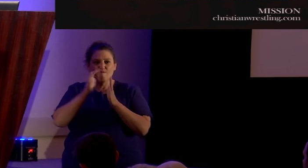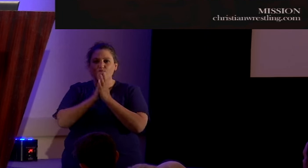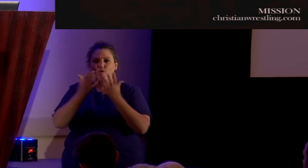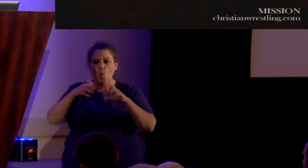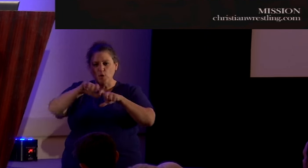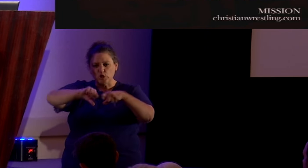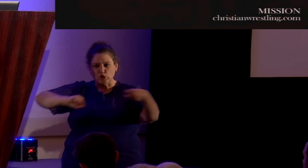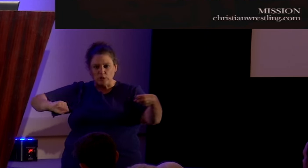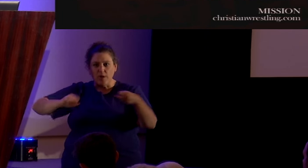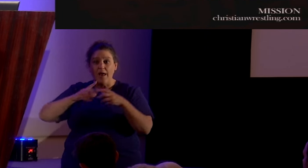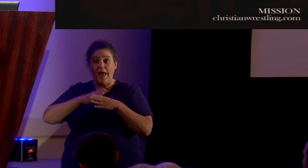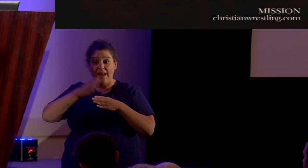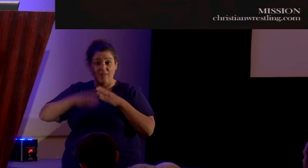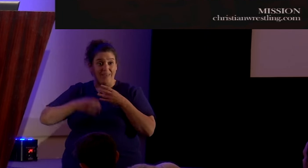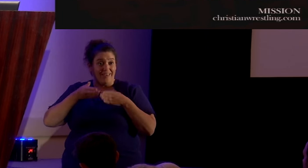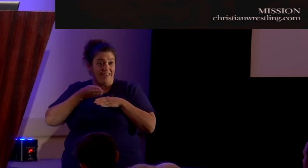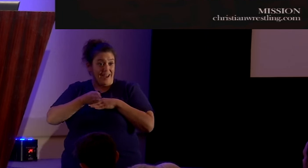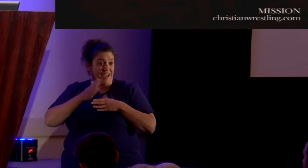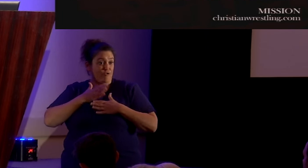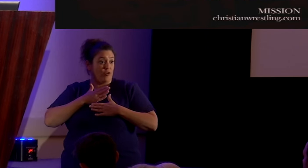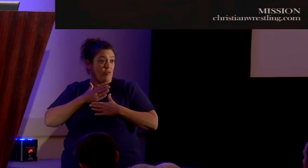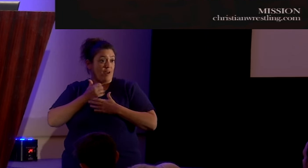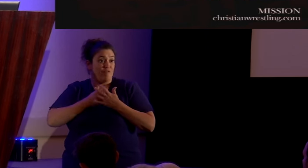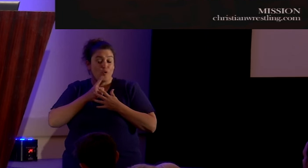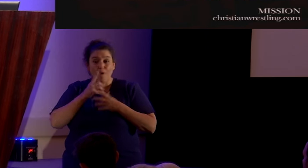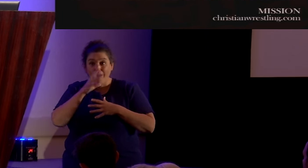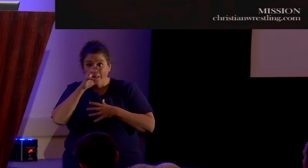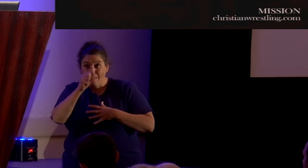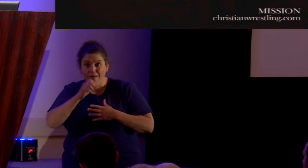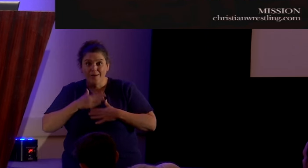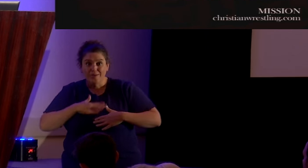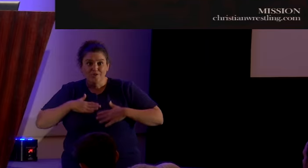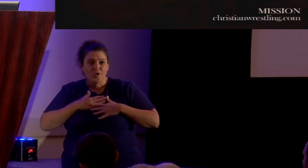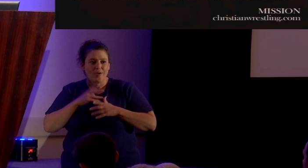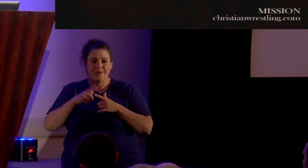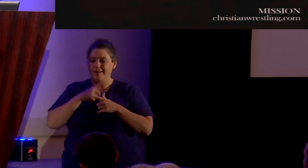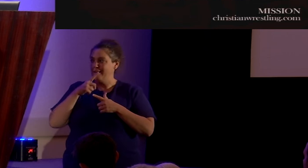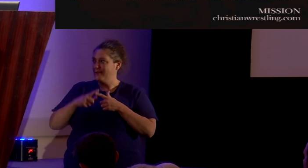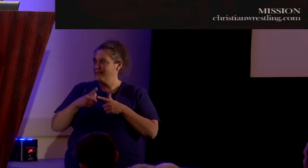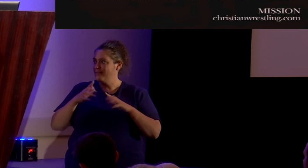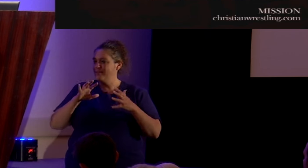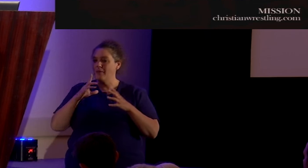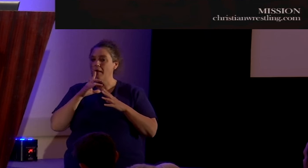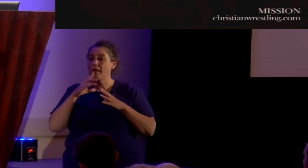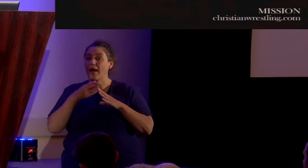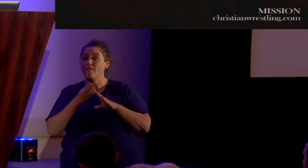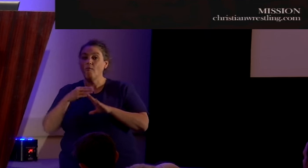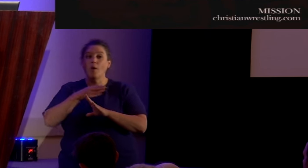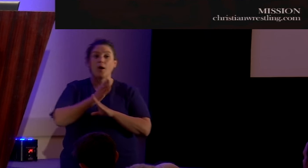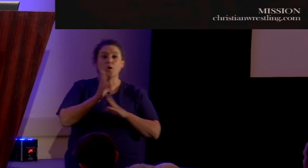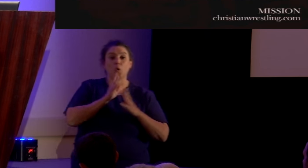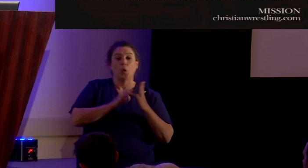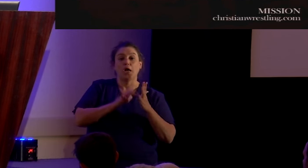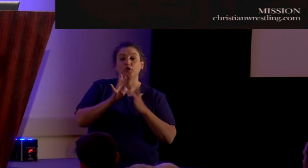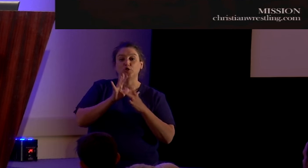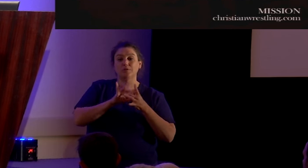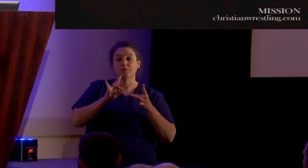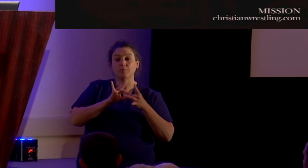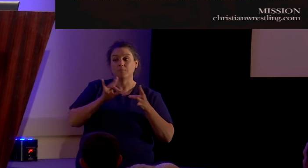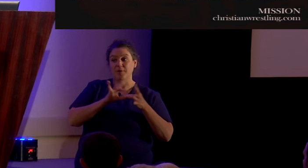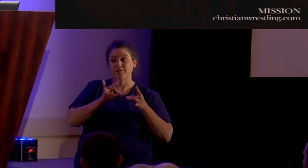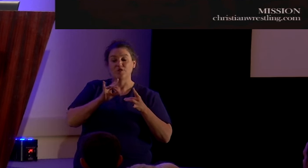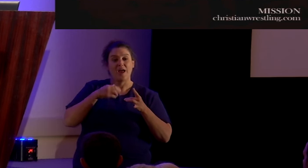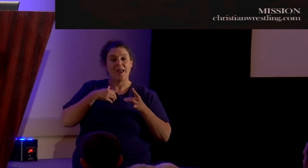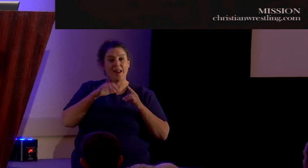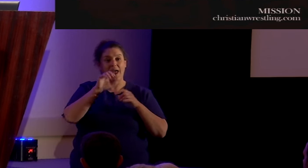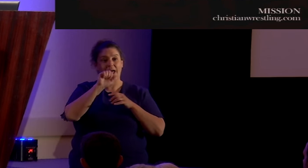And at the end, after they'd entertained the crowd, they handedly sort of segued into a Jesus message and actually had an altar